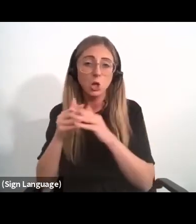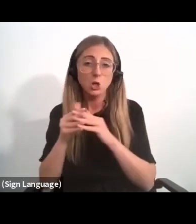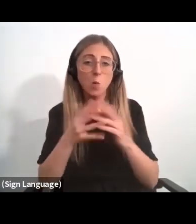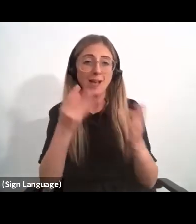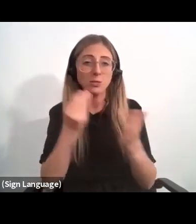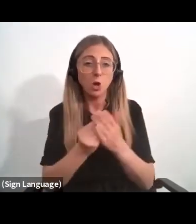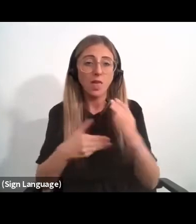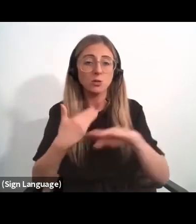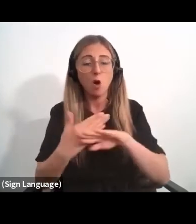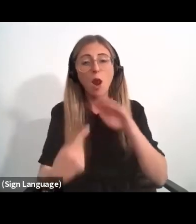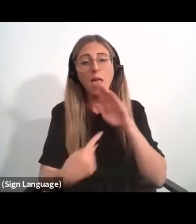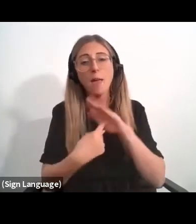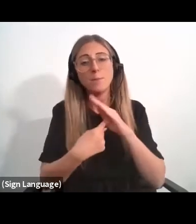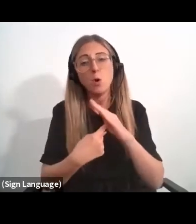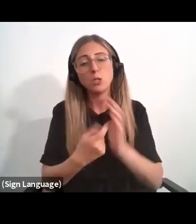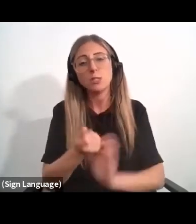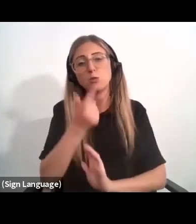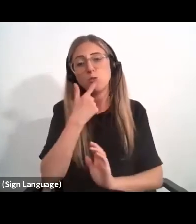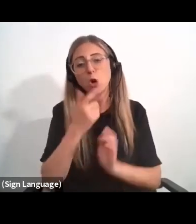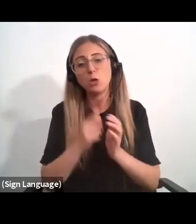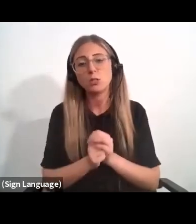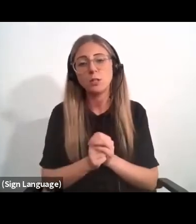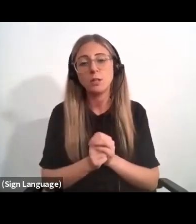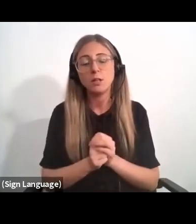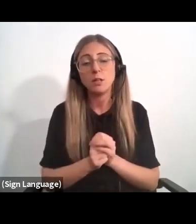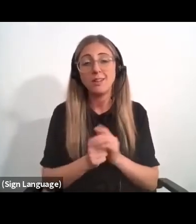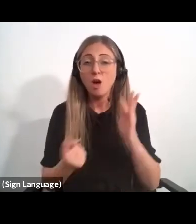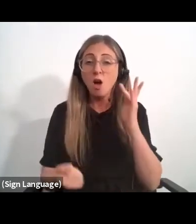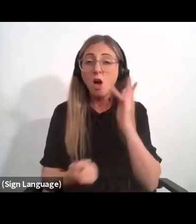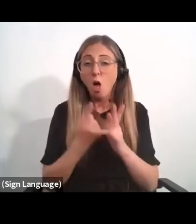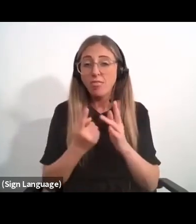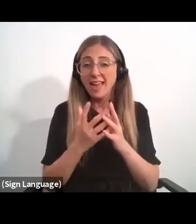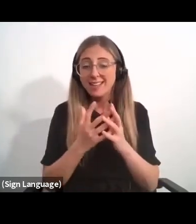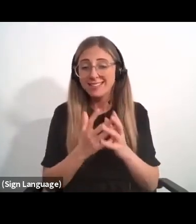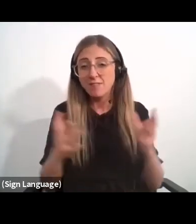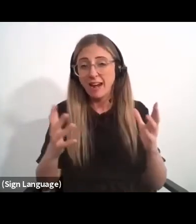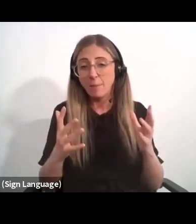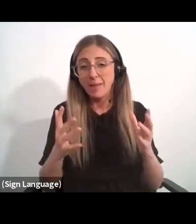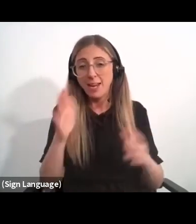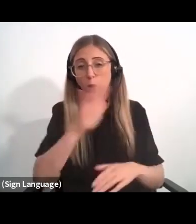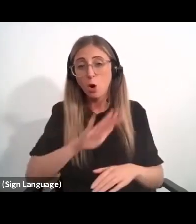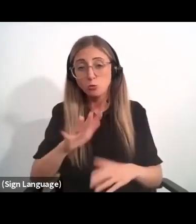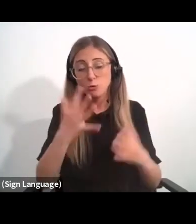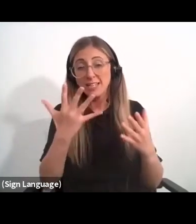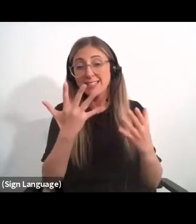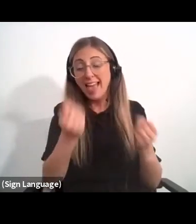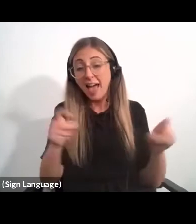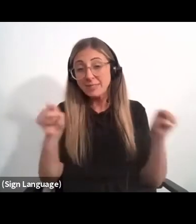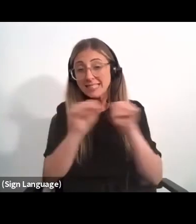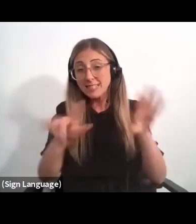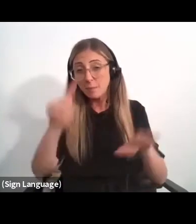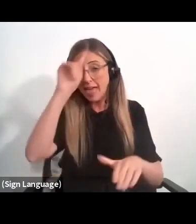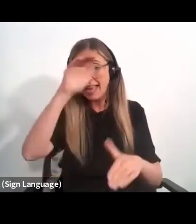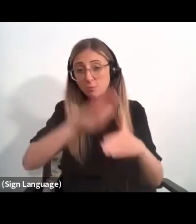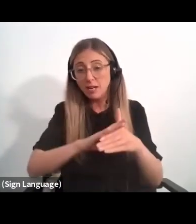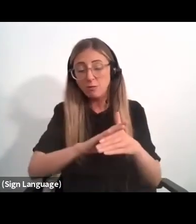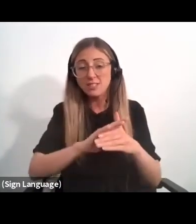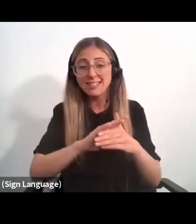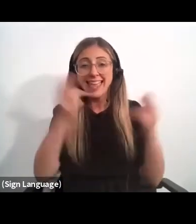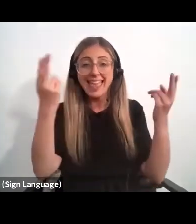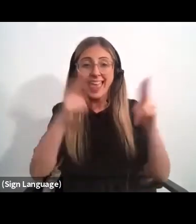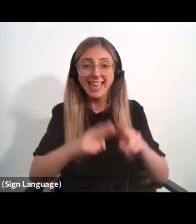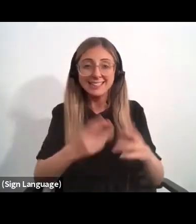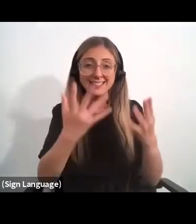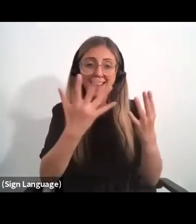drugs and pharmaceutical products. Other developing countries are tackling this challenge in different ways. Other has